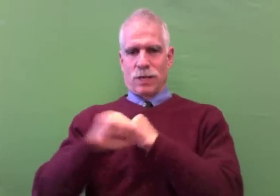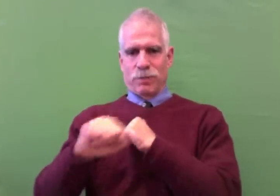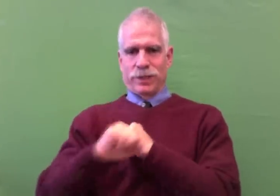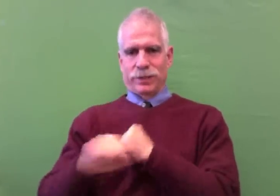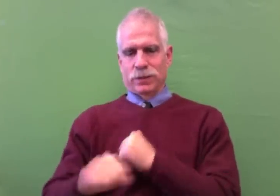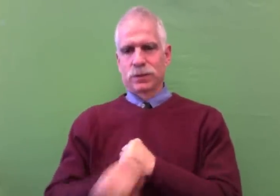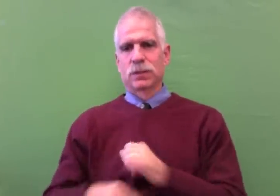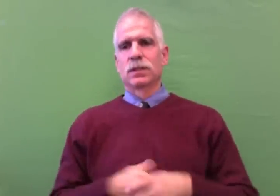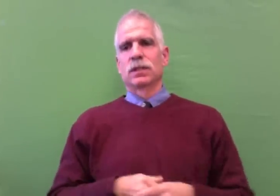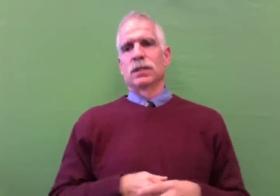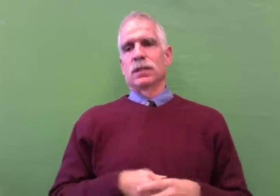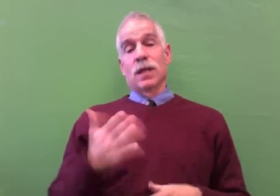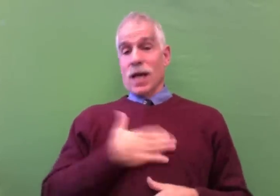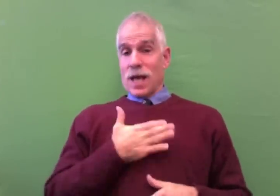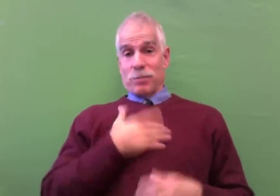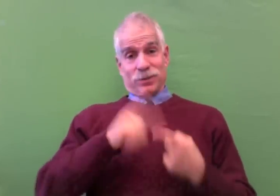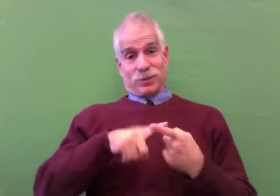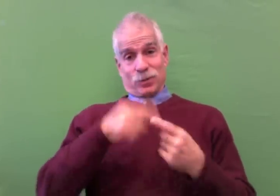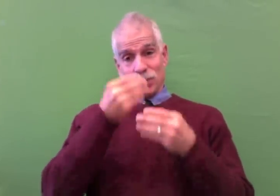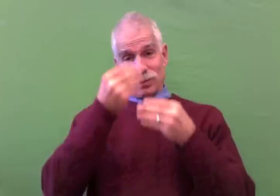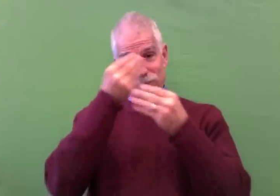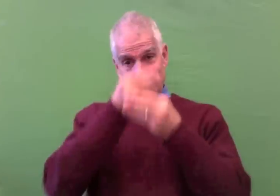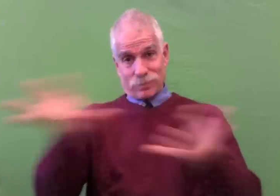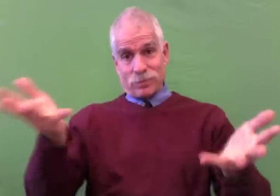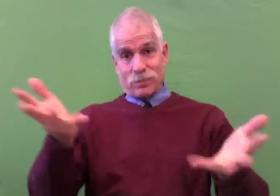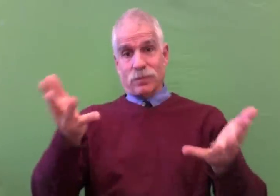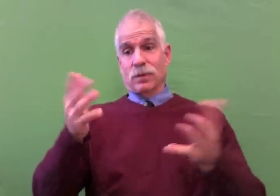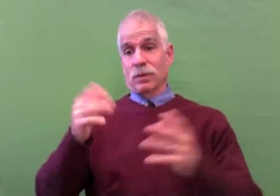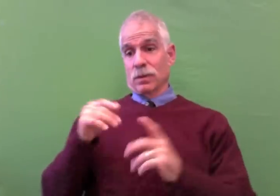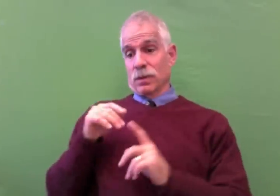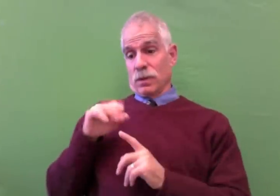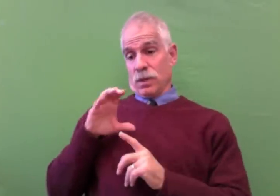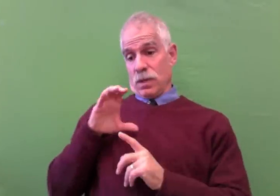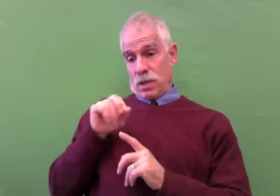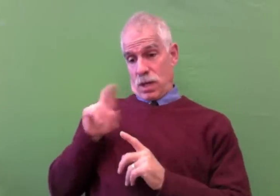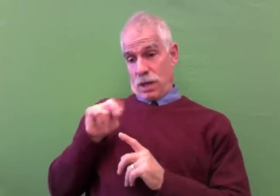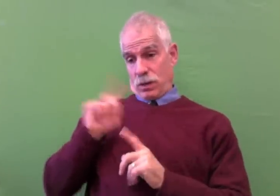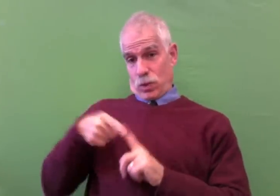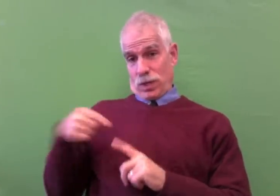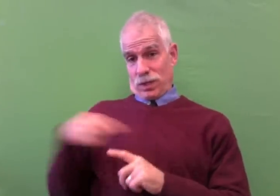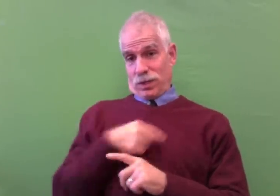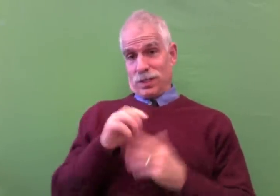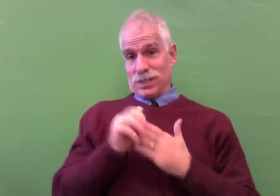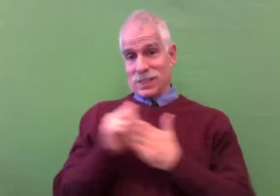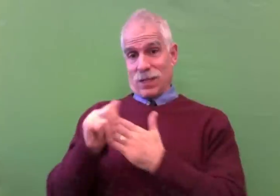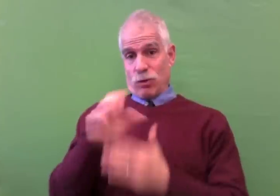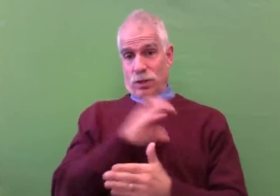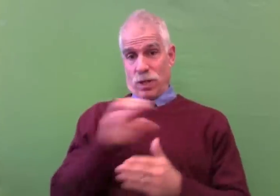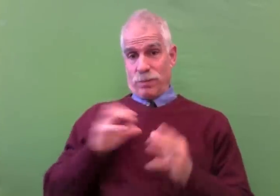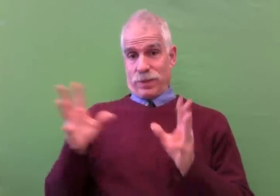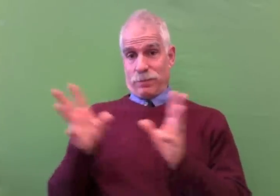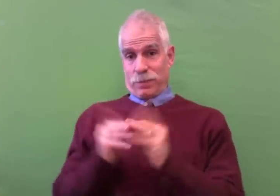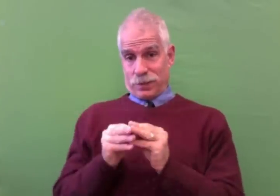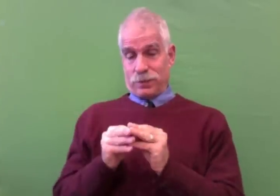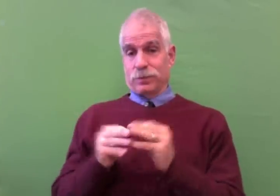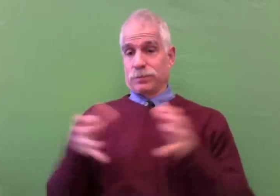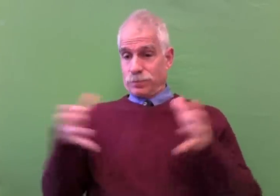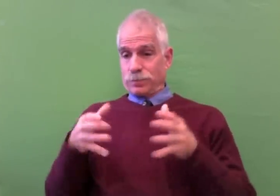the child first campaign can be supported. And I'm happy to announce that in Connecticut,